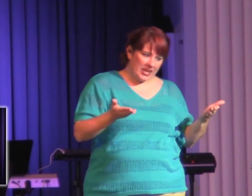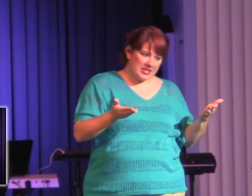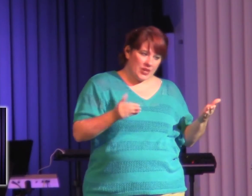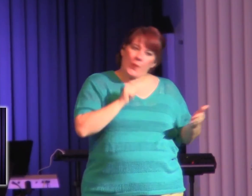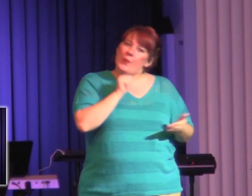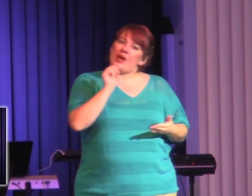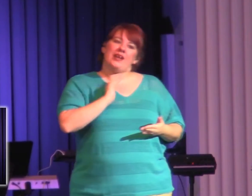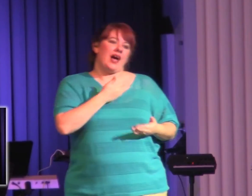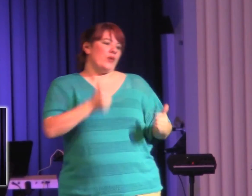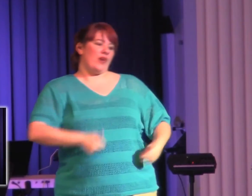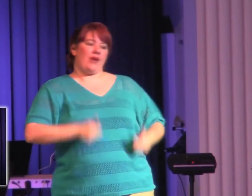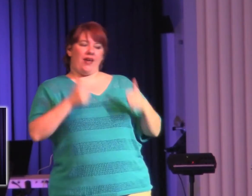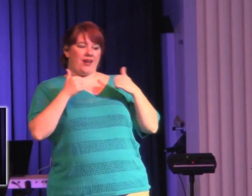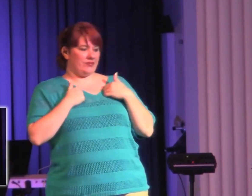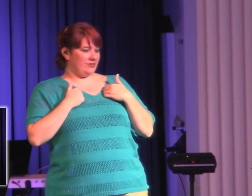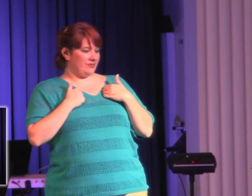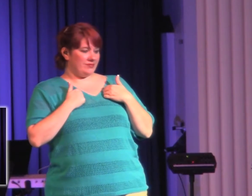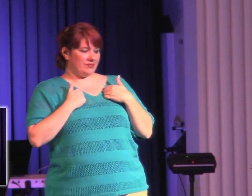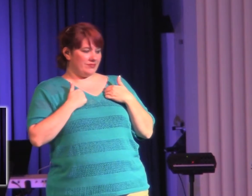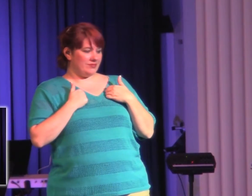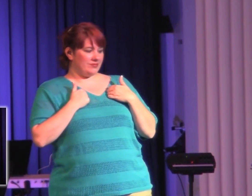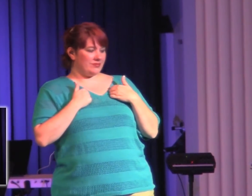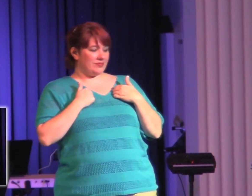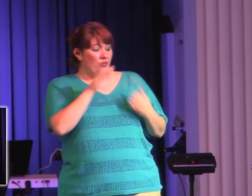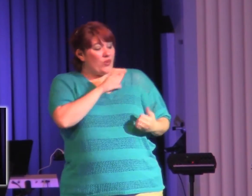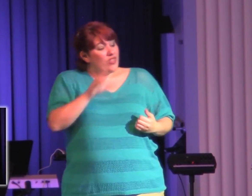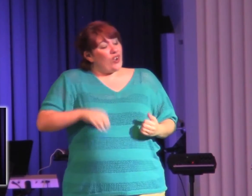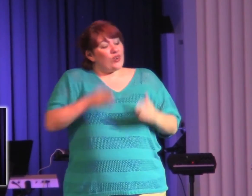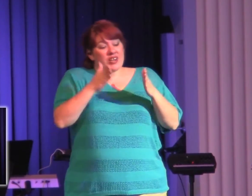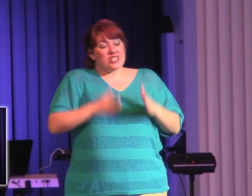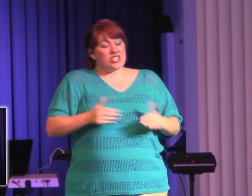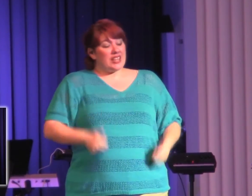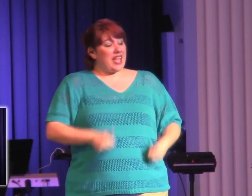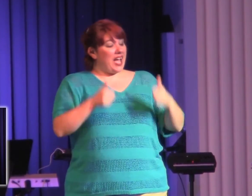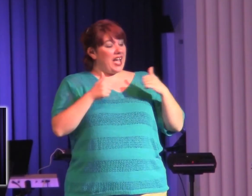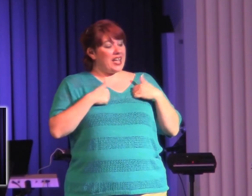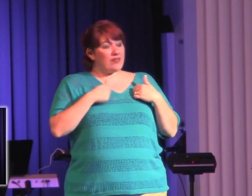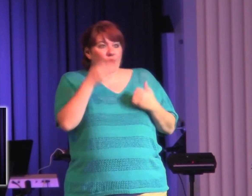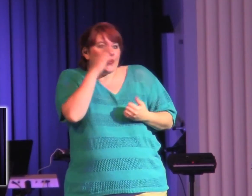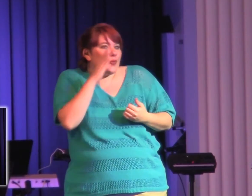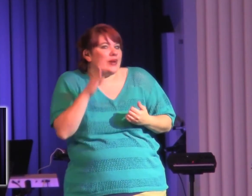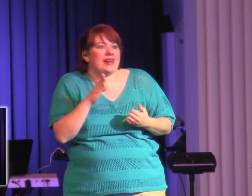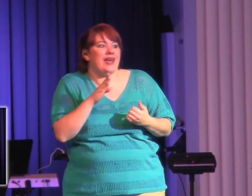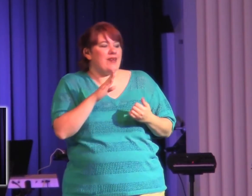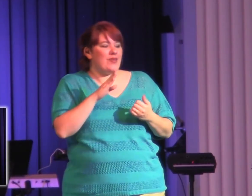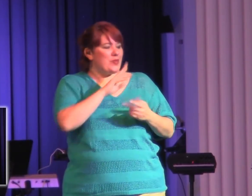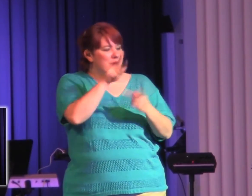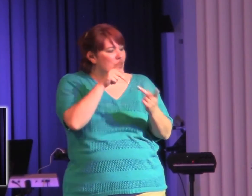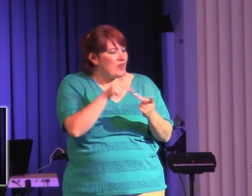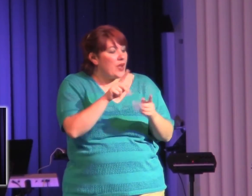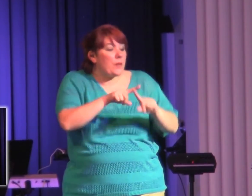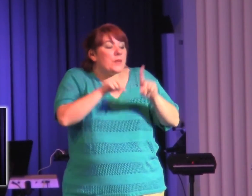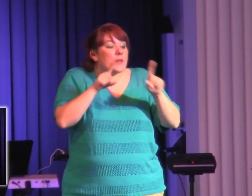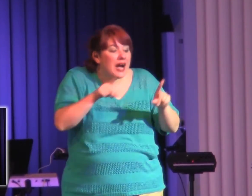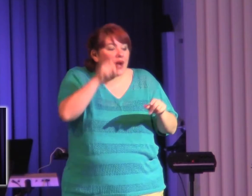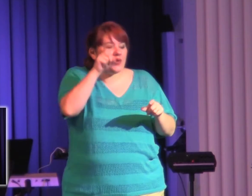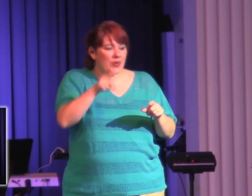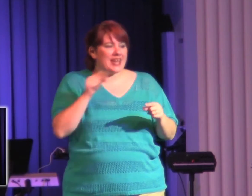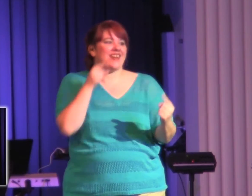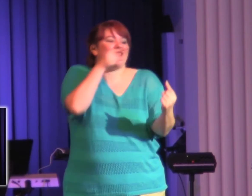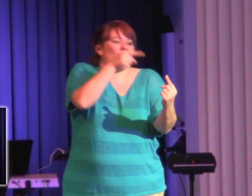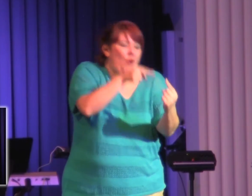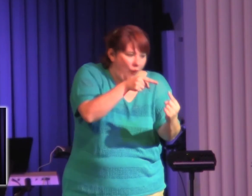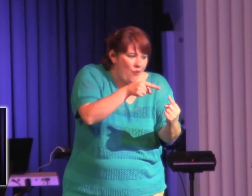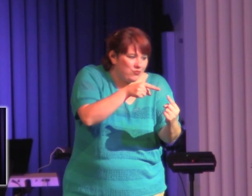I really do believe perfection is something that we should strive for. See, here's the thing. Anybody wake up and go, well, I'm just going to sin